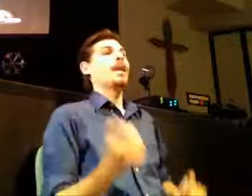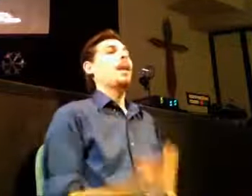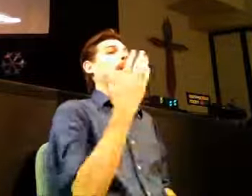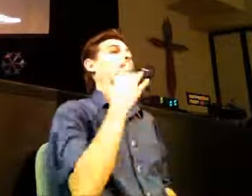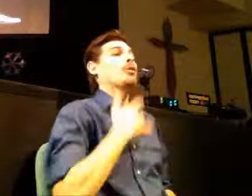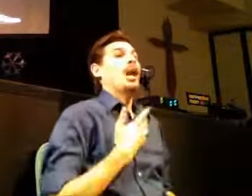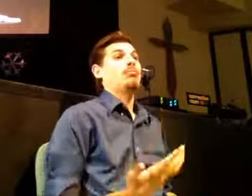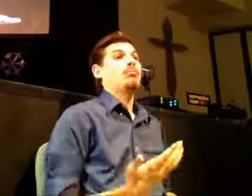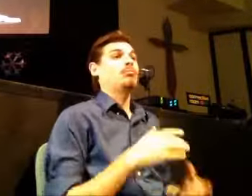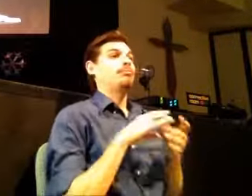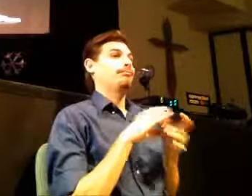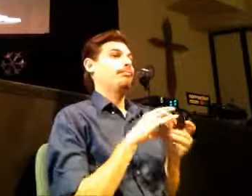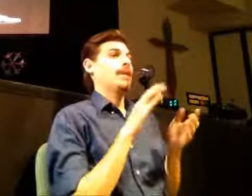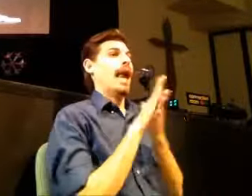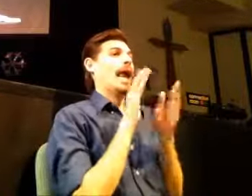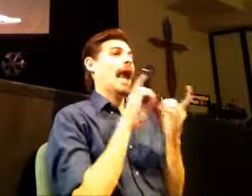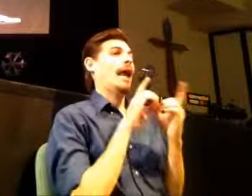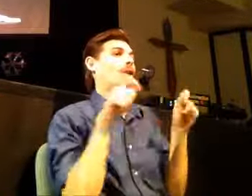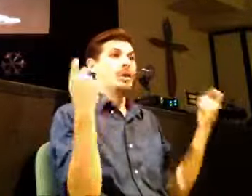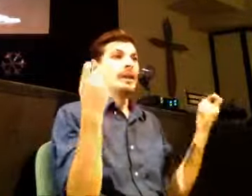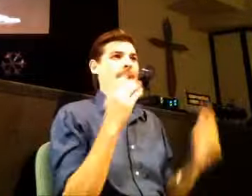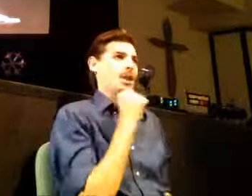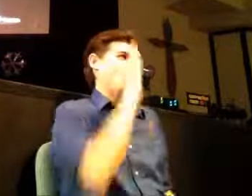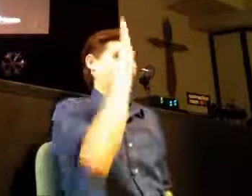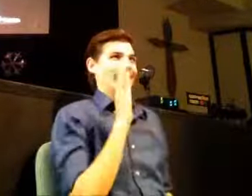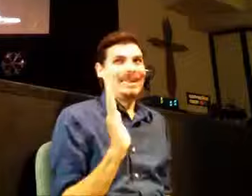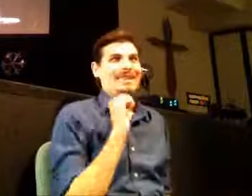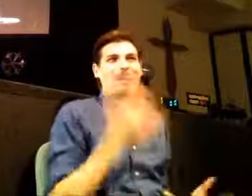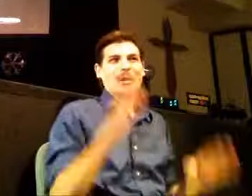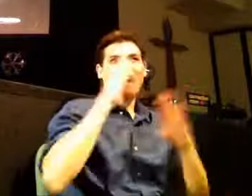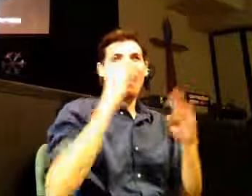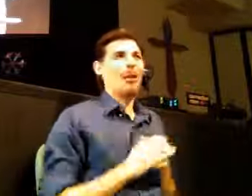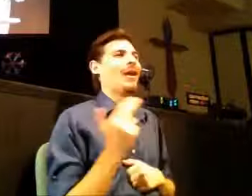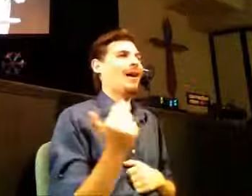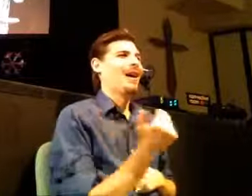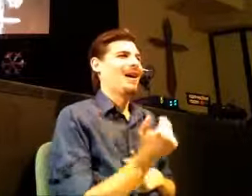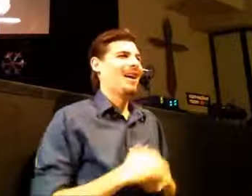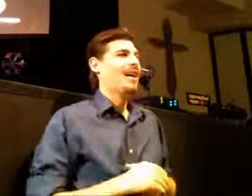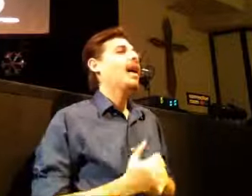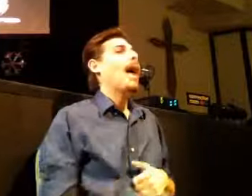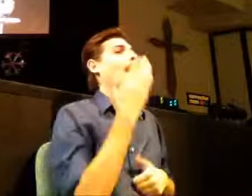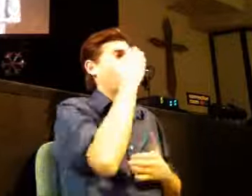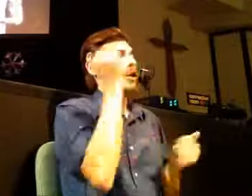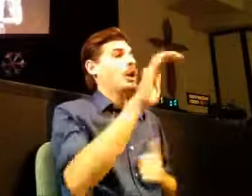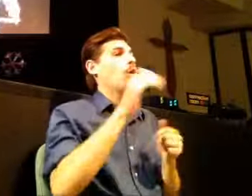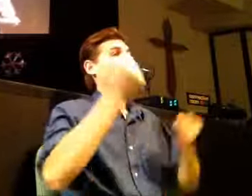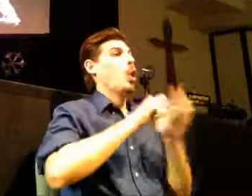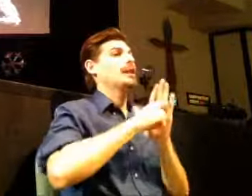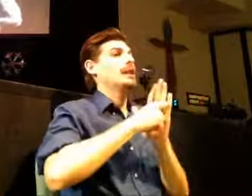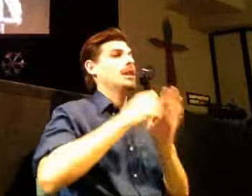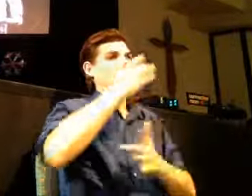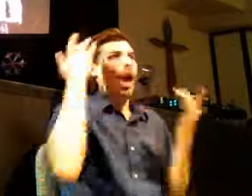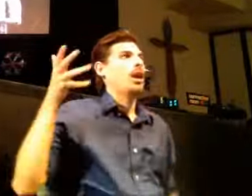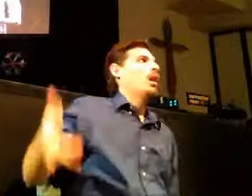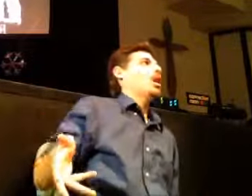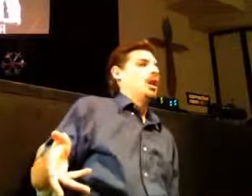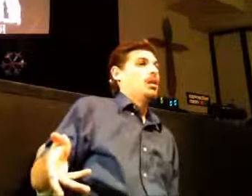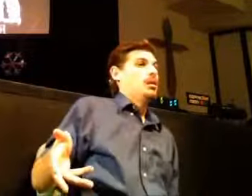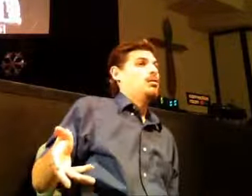anniversary like your own anniversary okay yeah you know this one yeah it happens how many of you have forgotten your car keys someplace yeah how many of you have just like forgotten where your